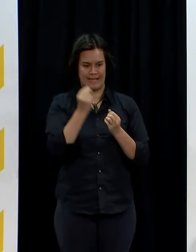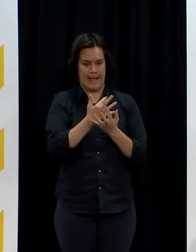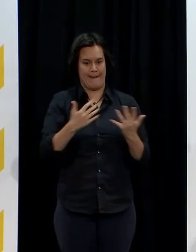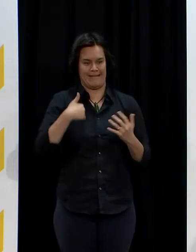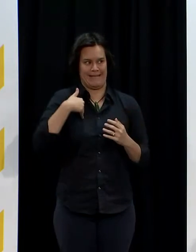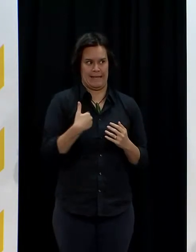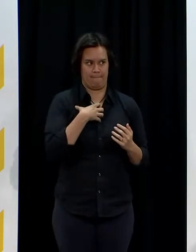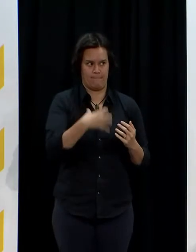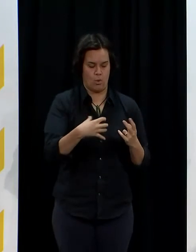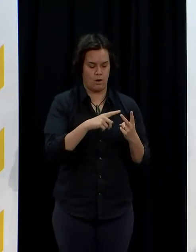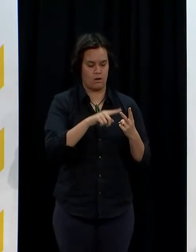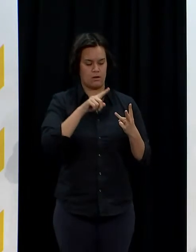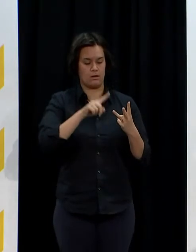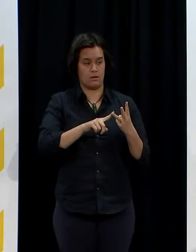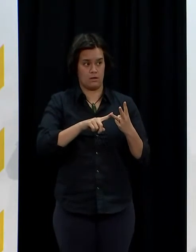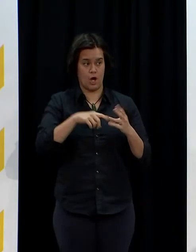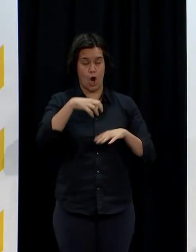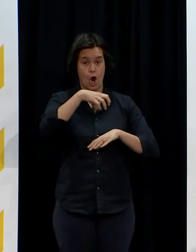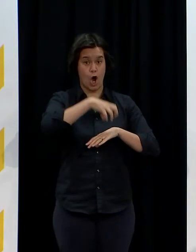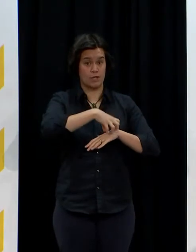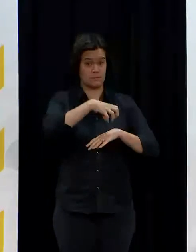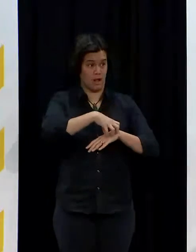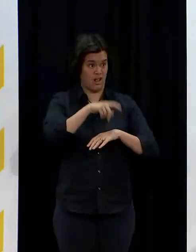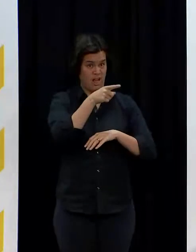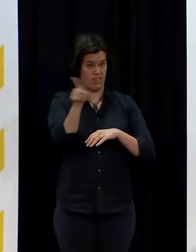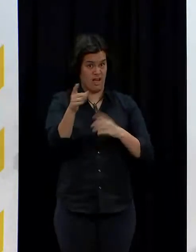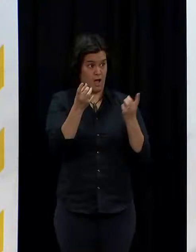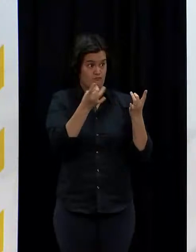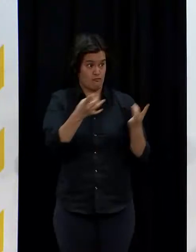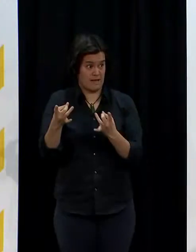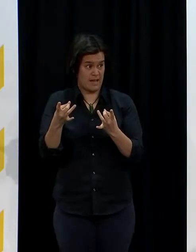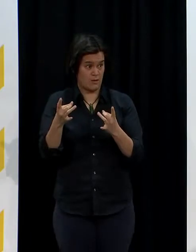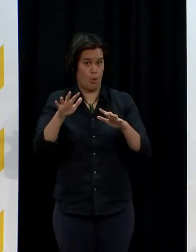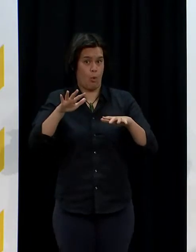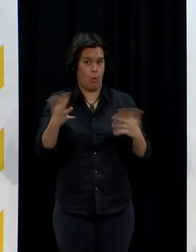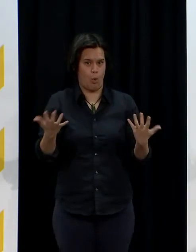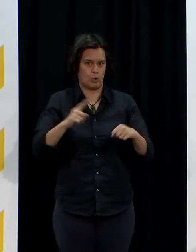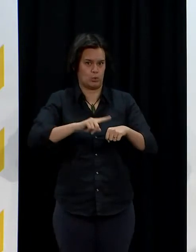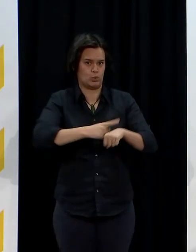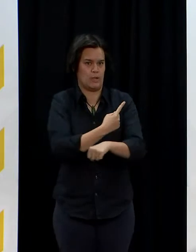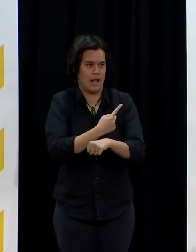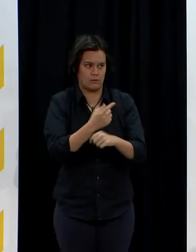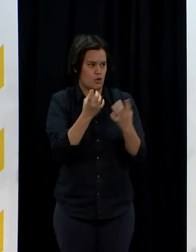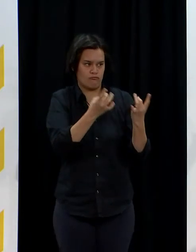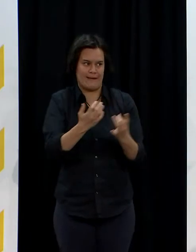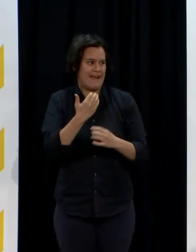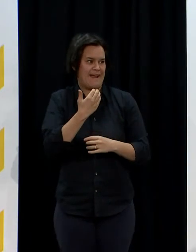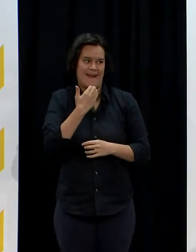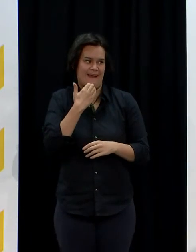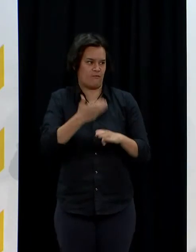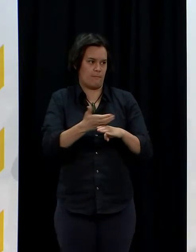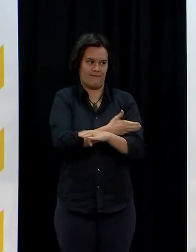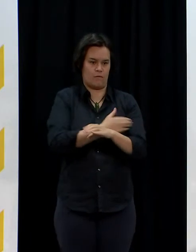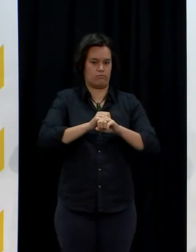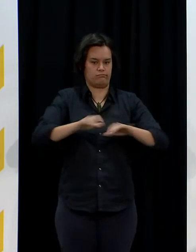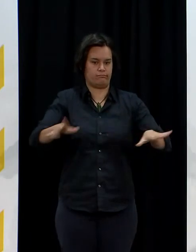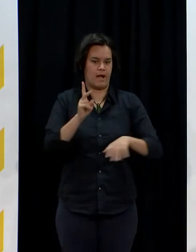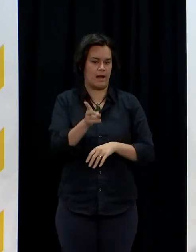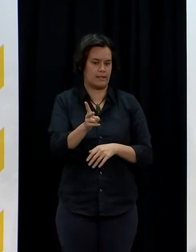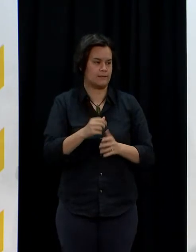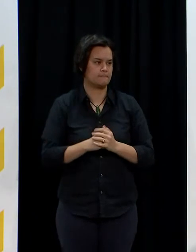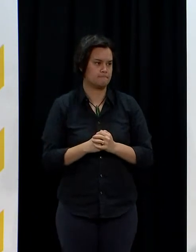from that were hospitals prepared enough for this outbreak should those things have been ready to go if we knew that Delta was likely to reach New Zealand.